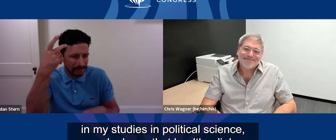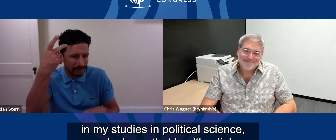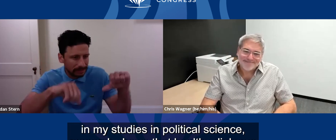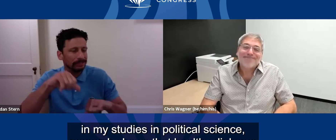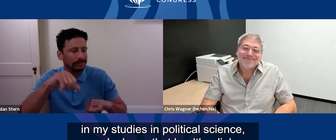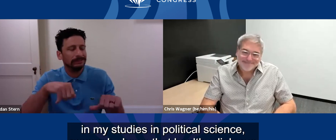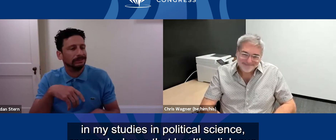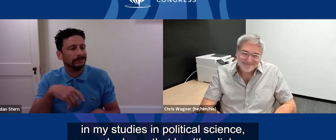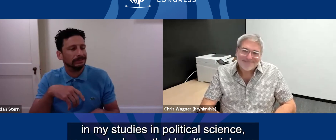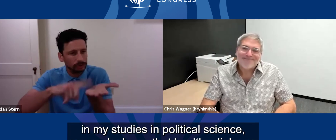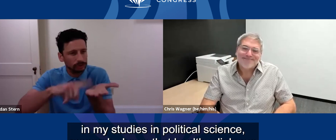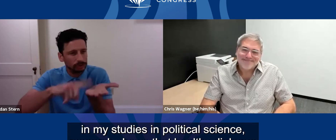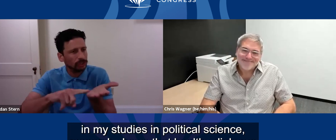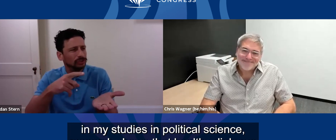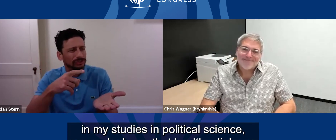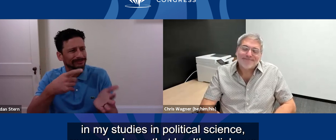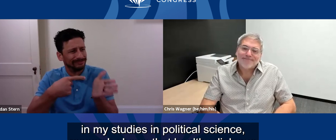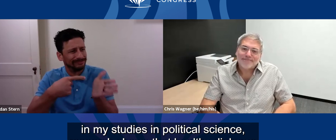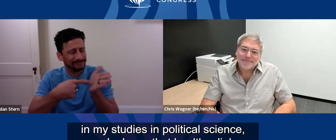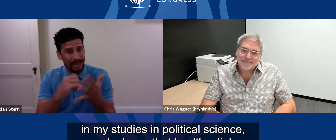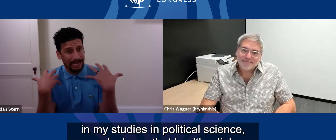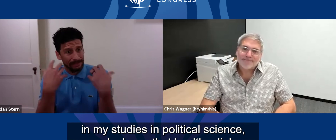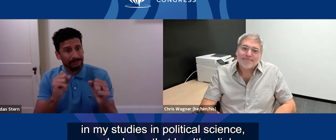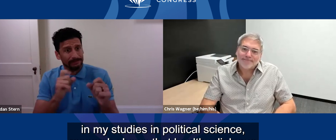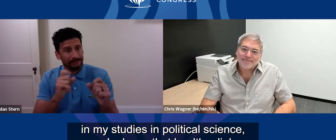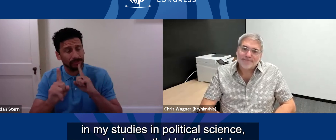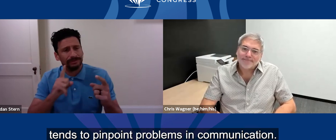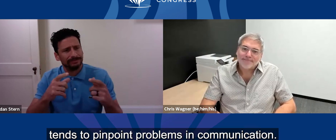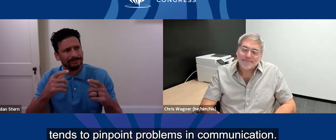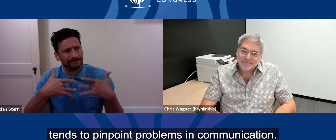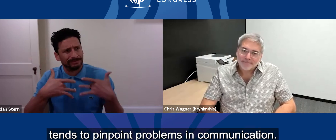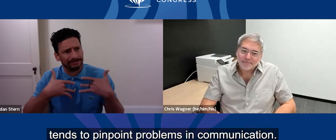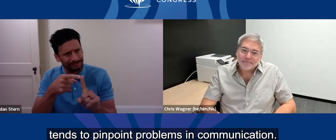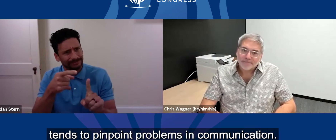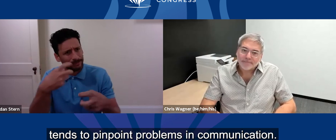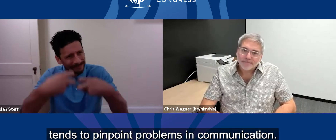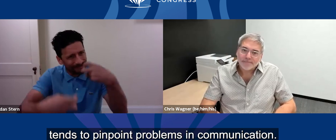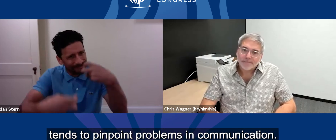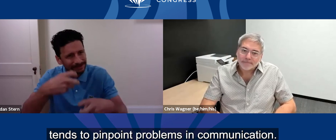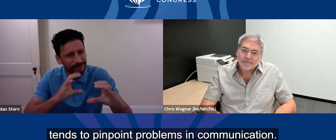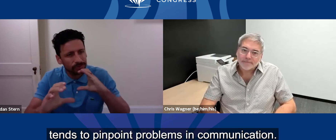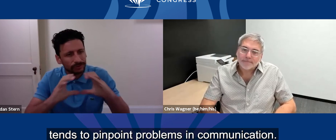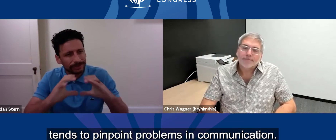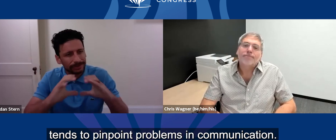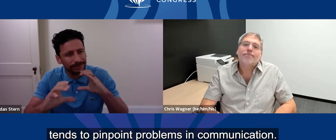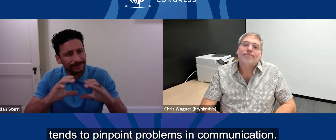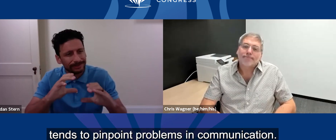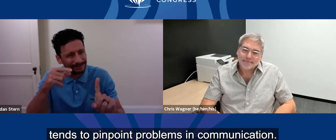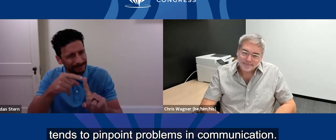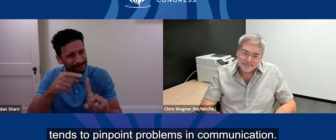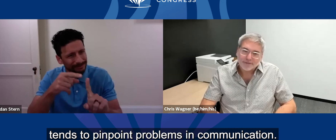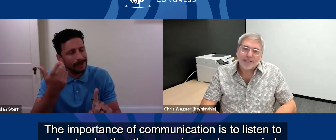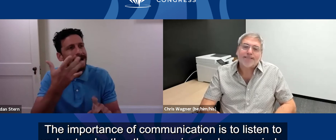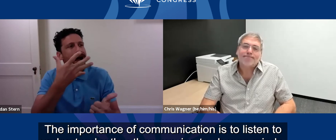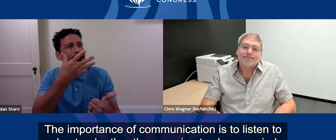in my studies in political science, research shows that healthy dialogue tends to pinpoint problems in